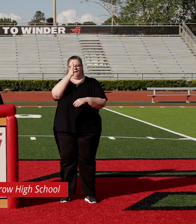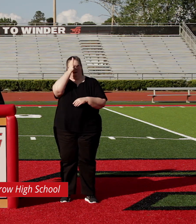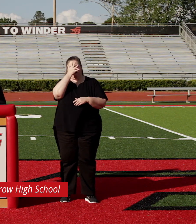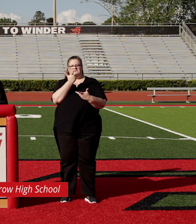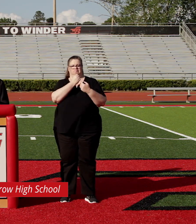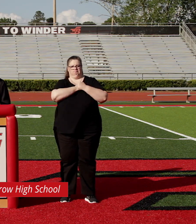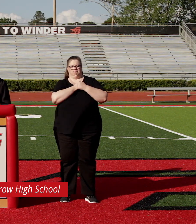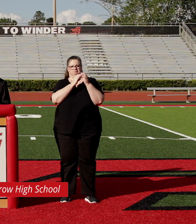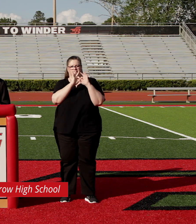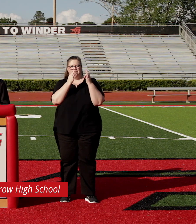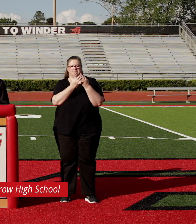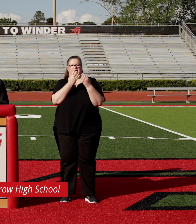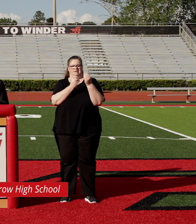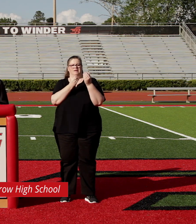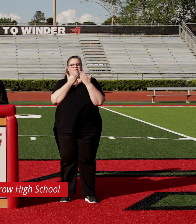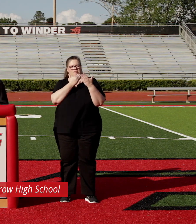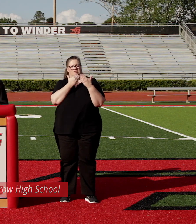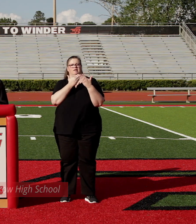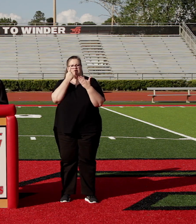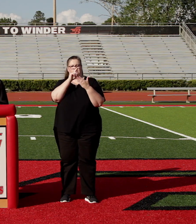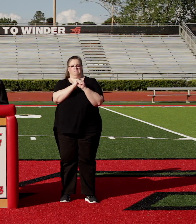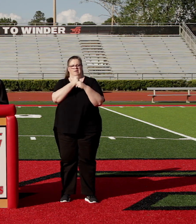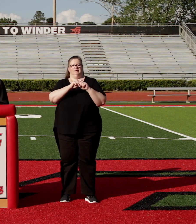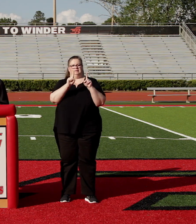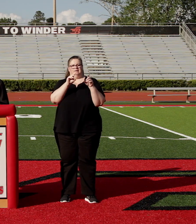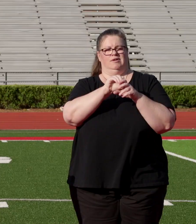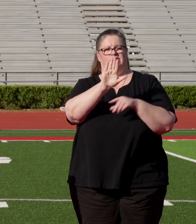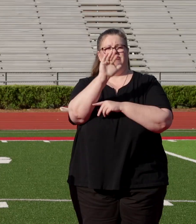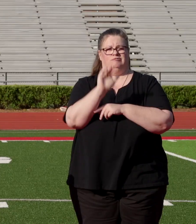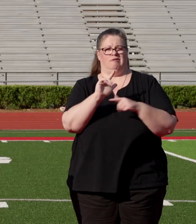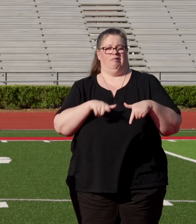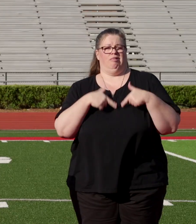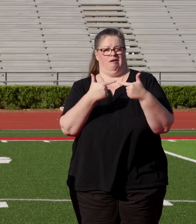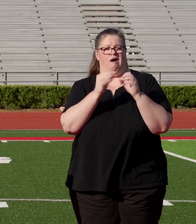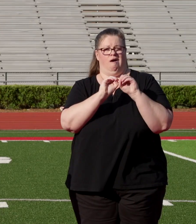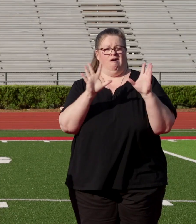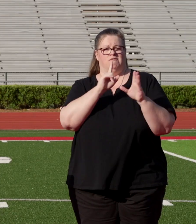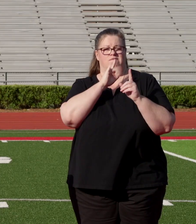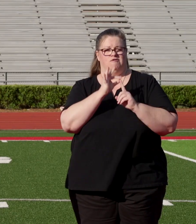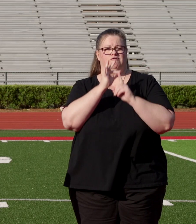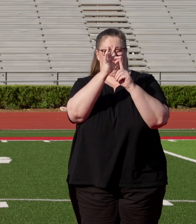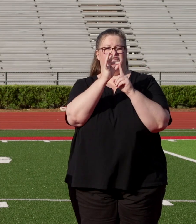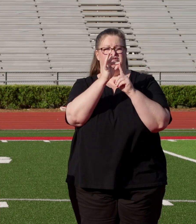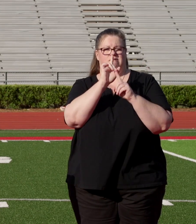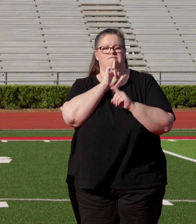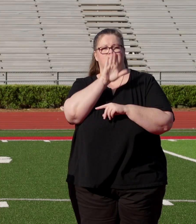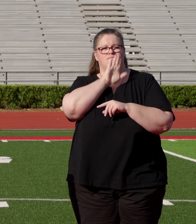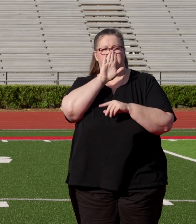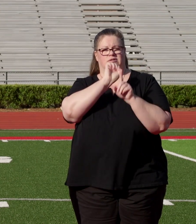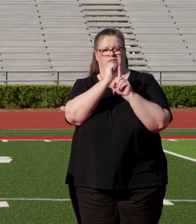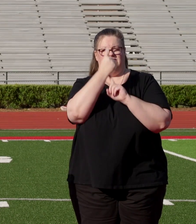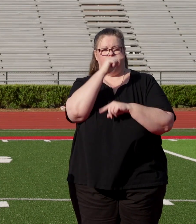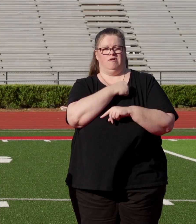our loved ones and guardians, and also thank you for giving us the opportunity to make a difference in your child's life. This obviously has been a unique and trying situation for all of